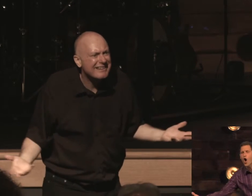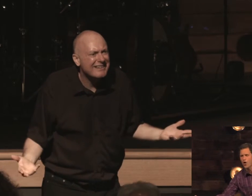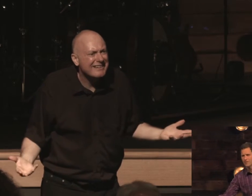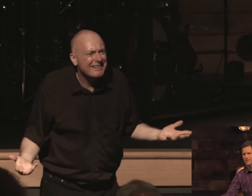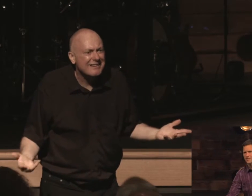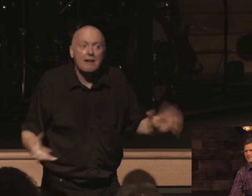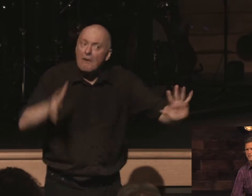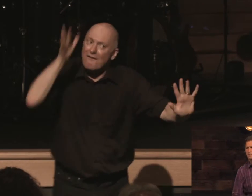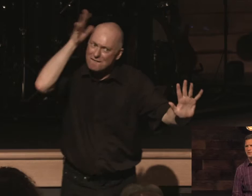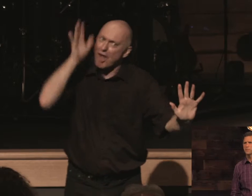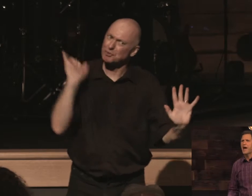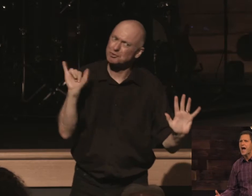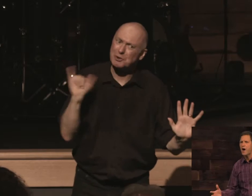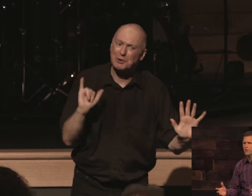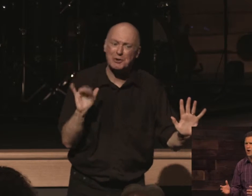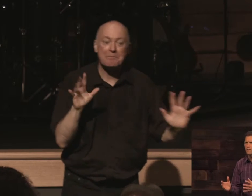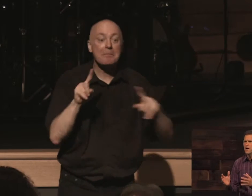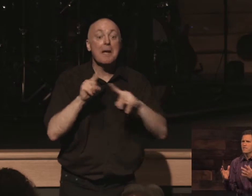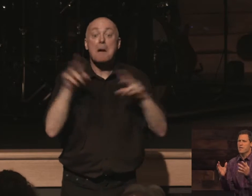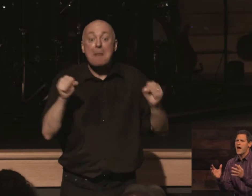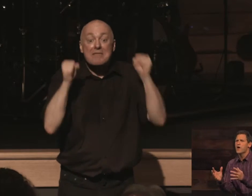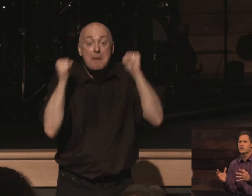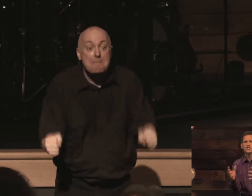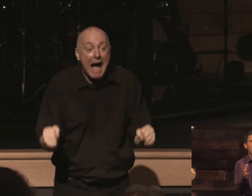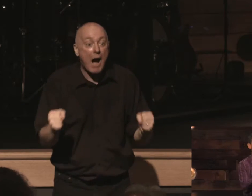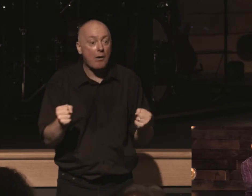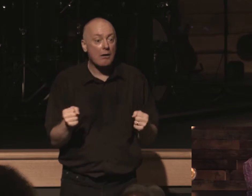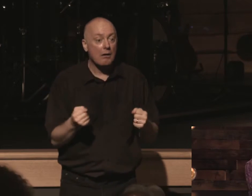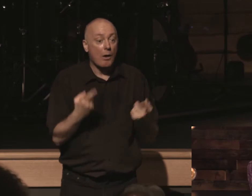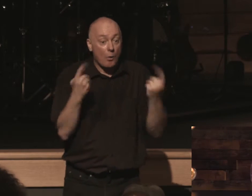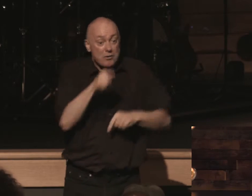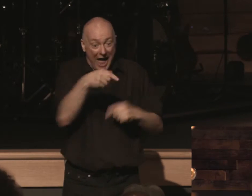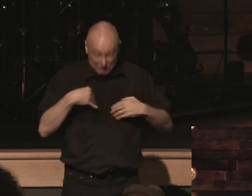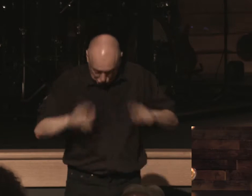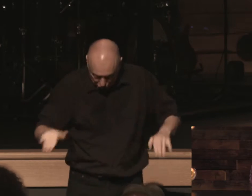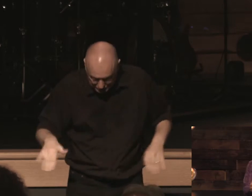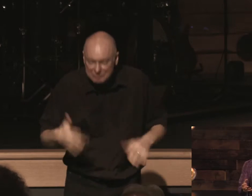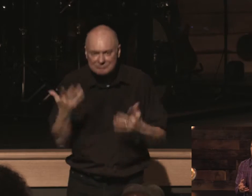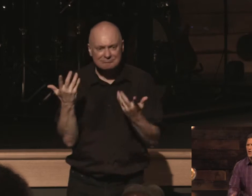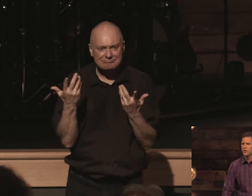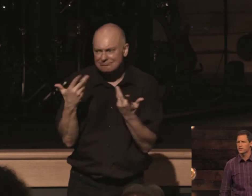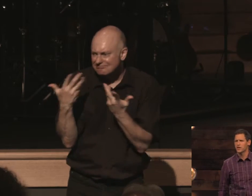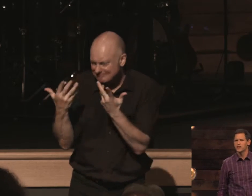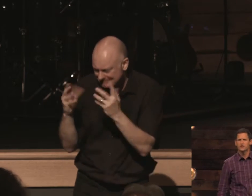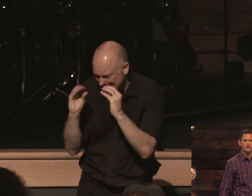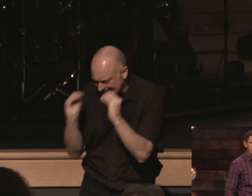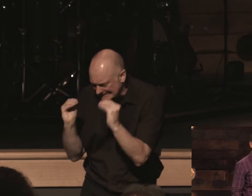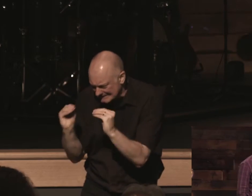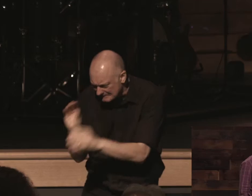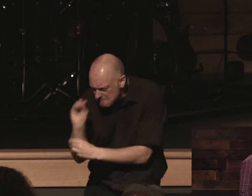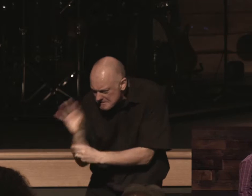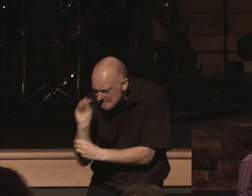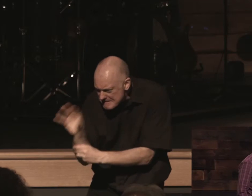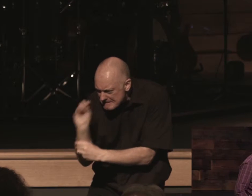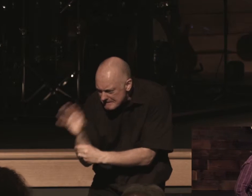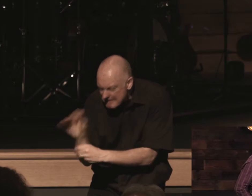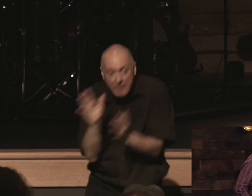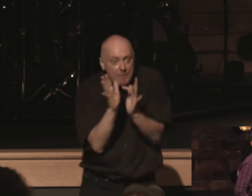all but the power of from how childhood you have been acquainted with the sacred writings it's so